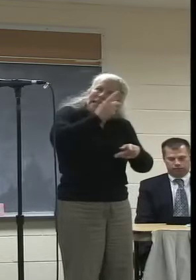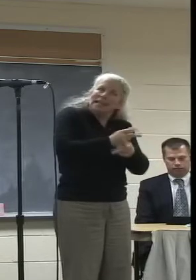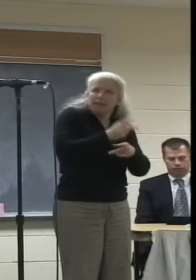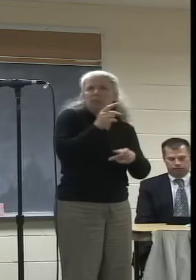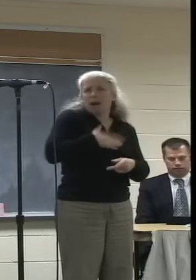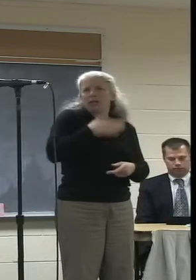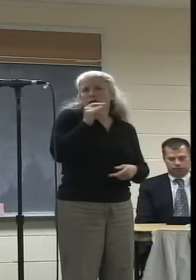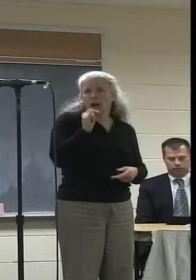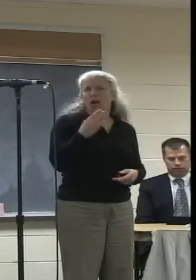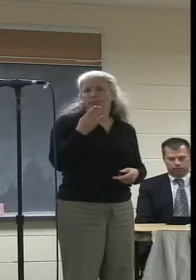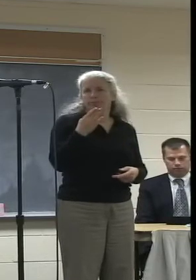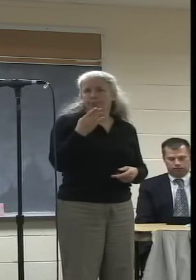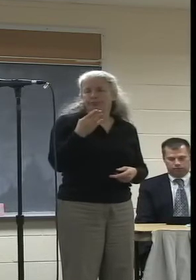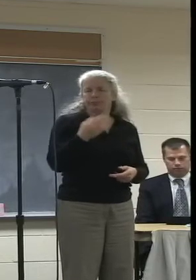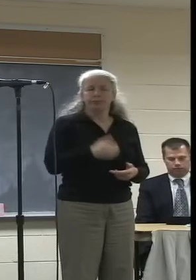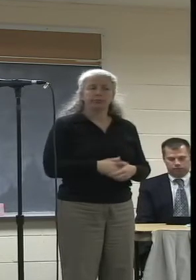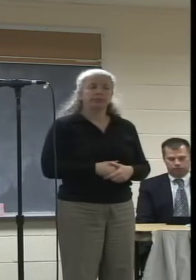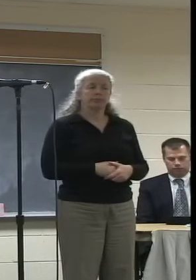in fact.